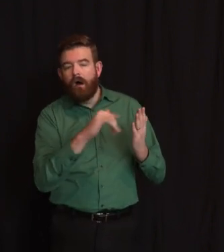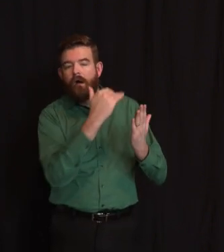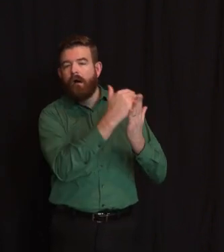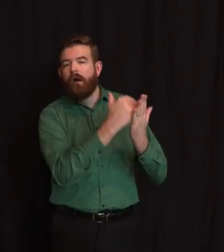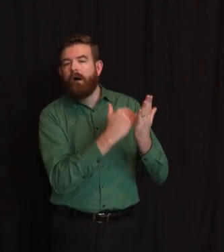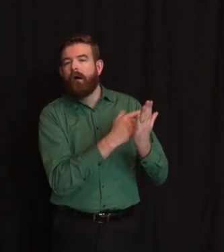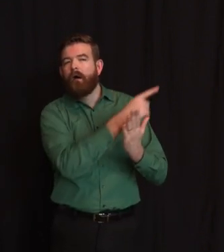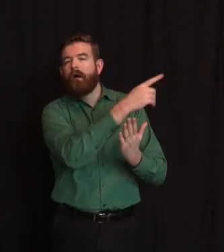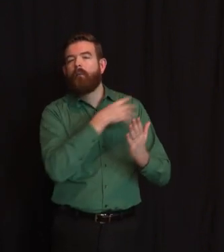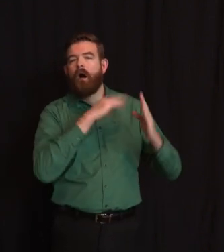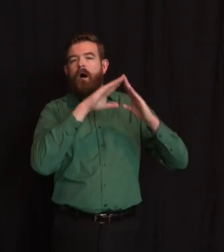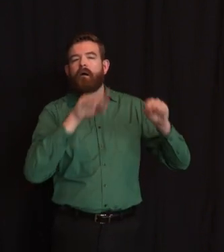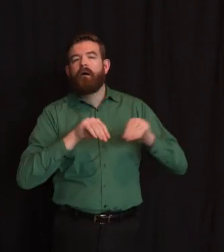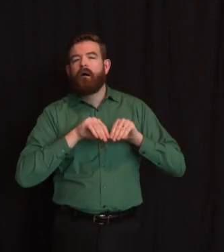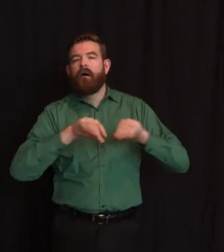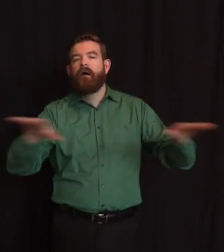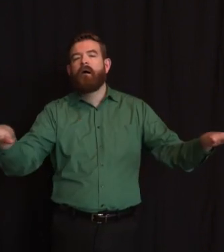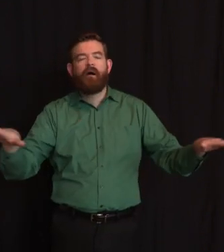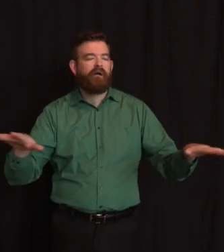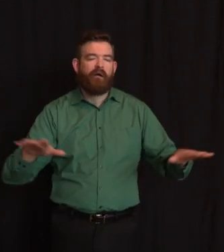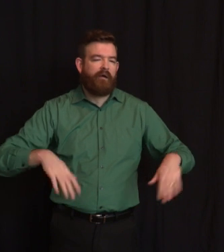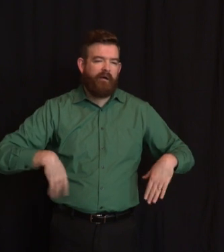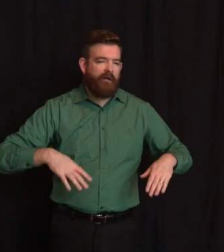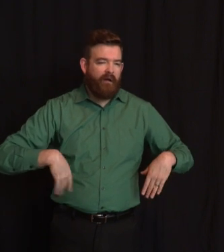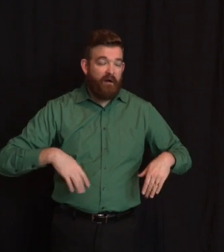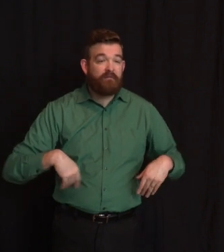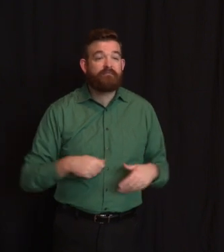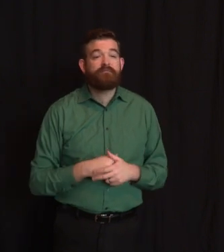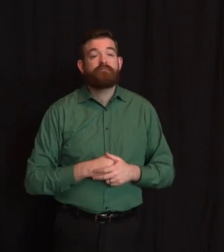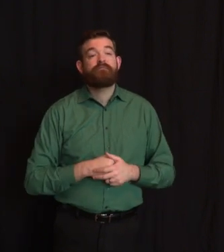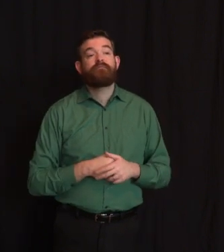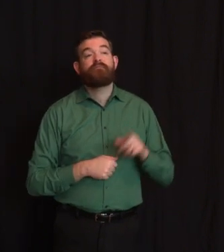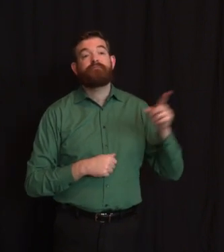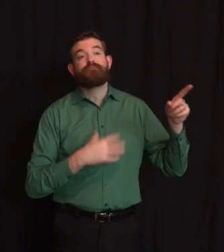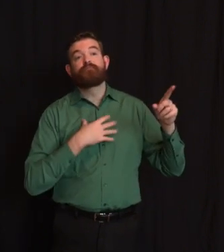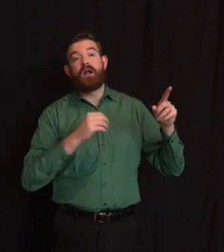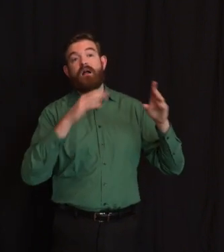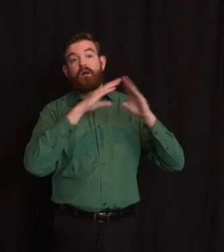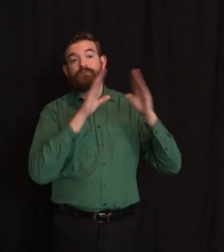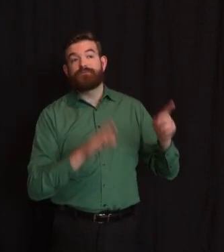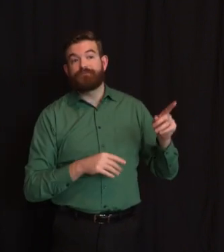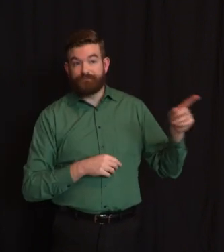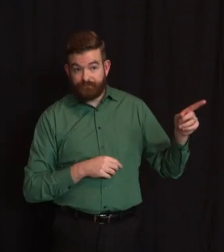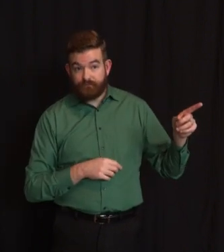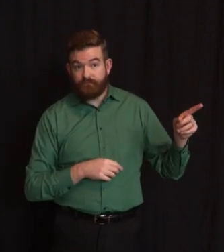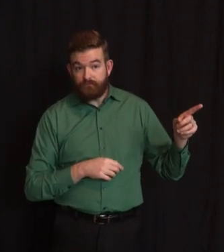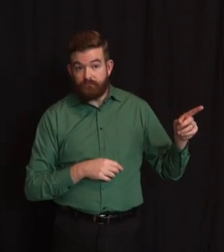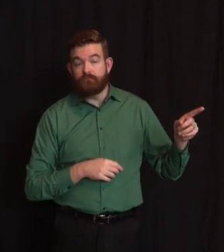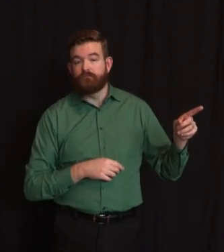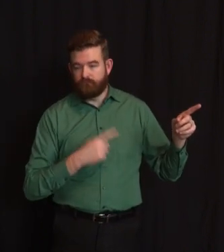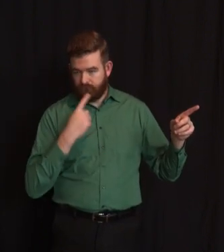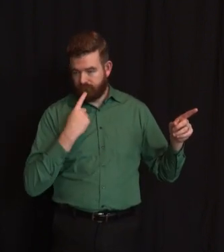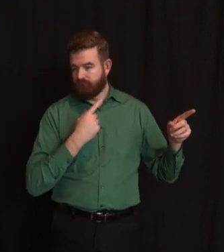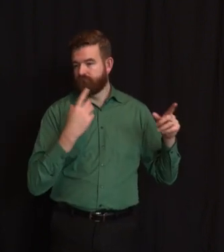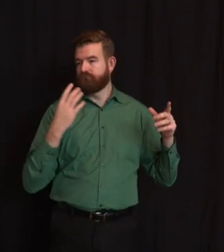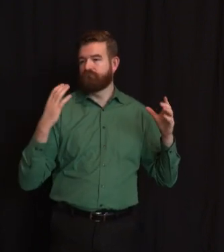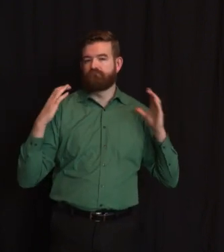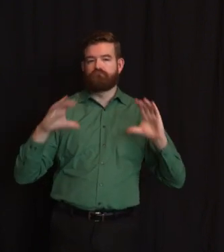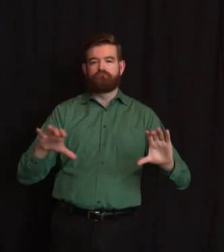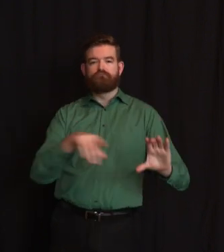determine a lot of this. And we agree with that. And I don't say that as a hostile statement. I